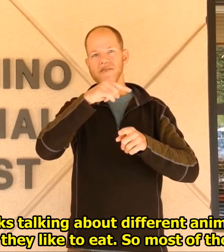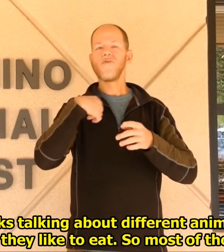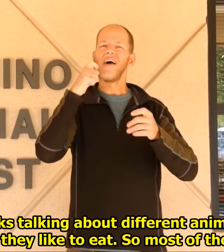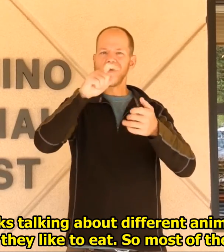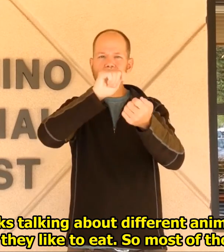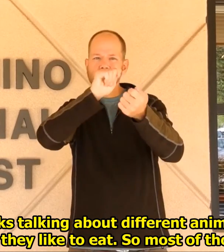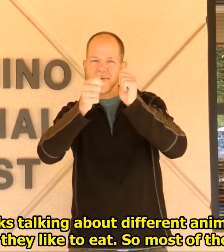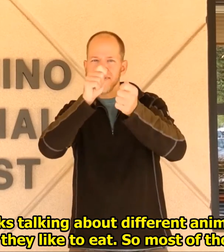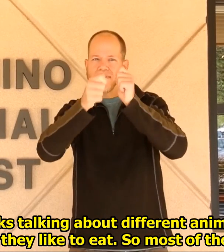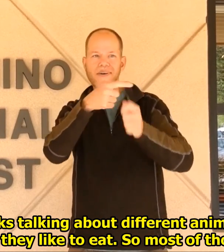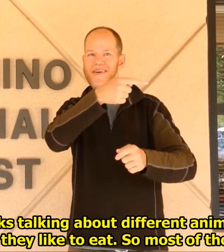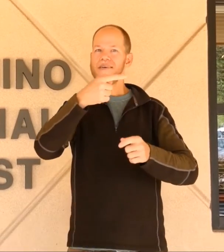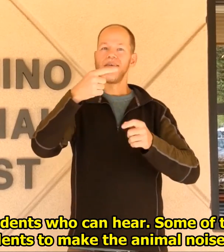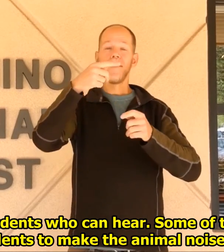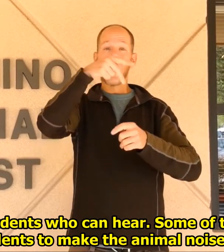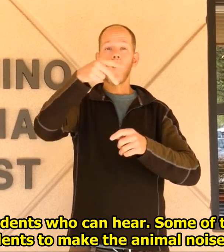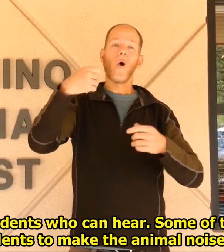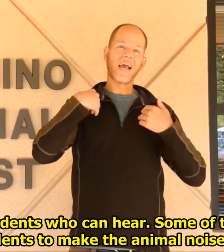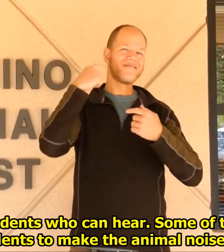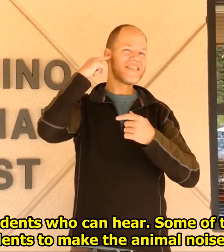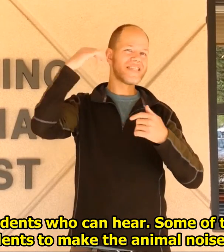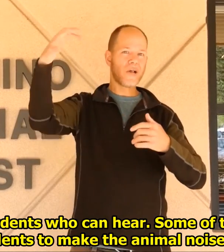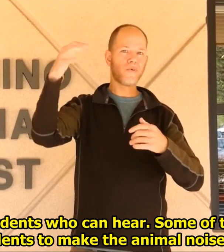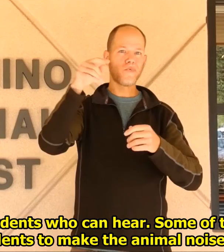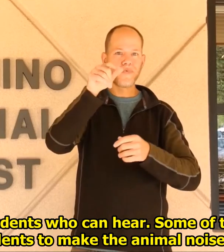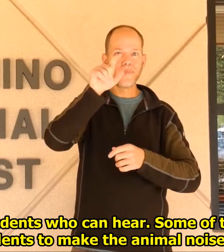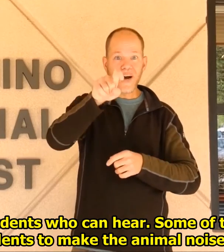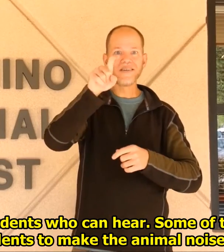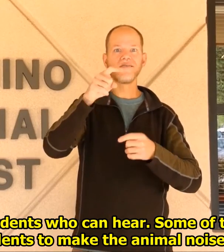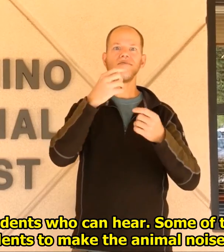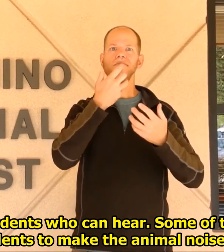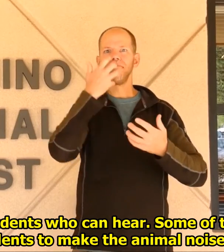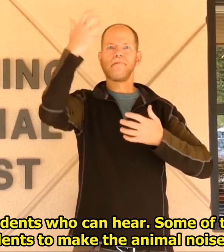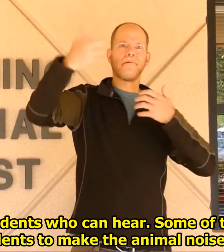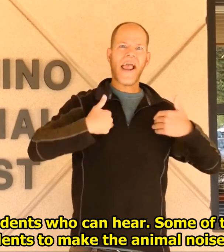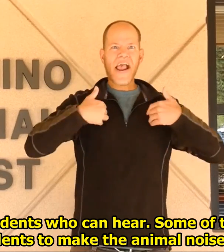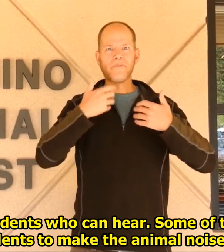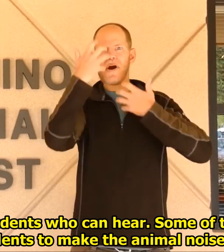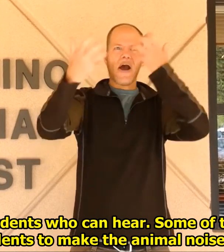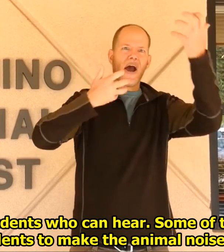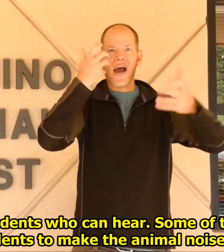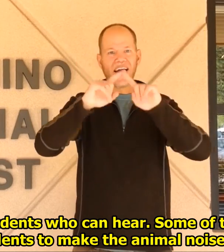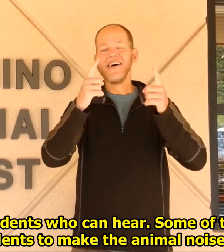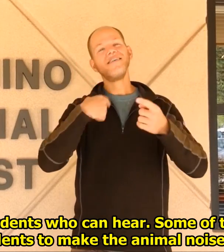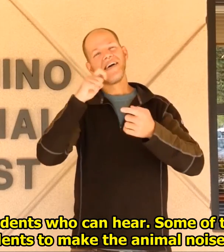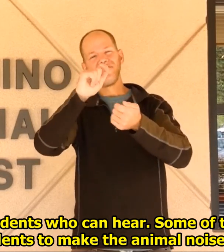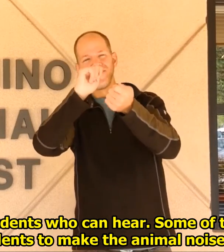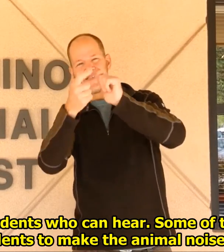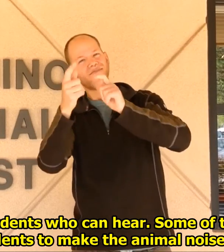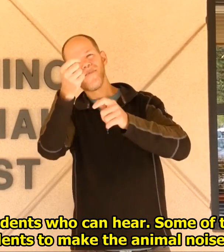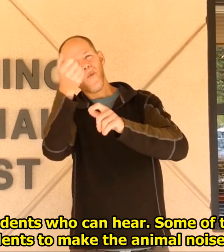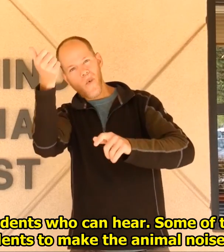So most of those materials are created for students who can hear. Some of the curriculum